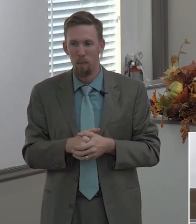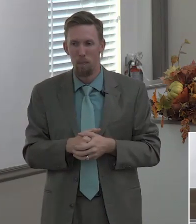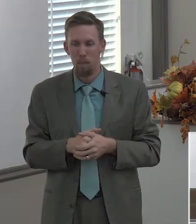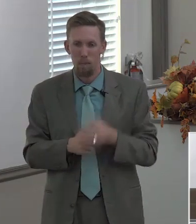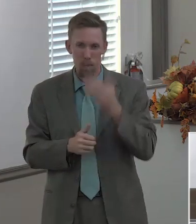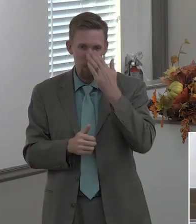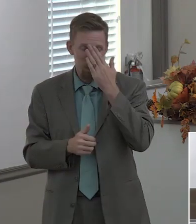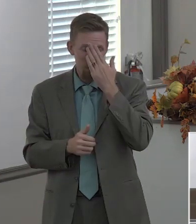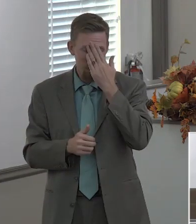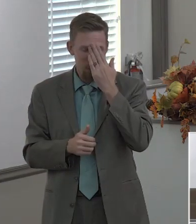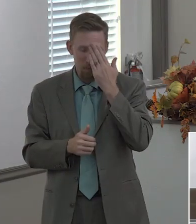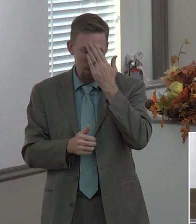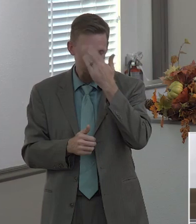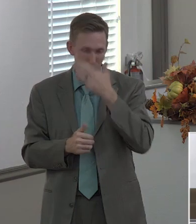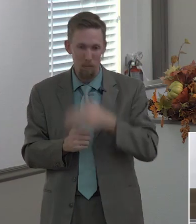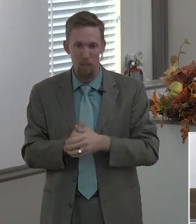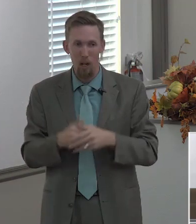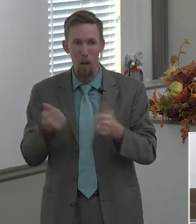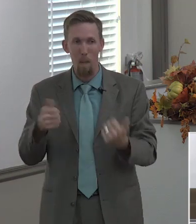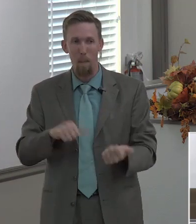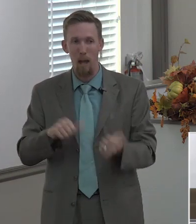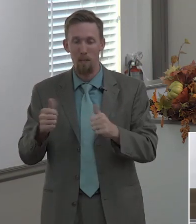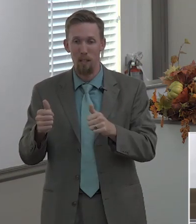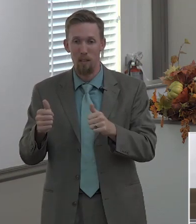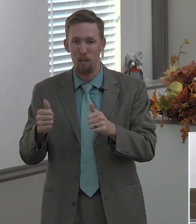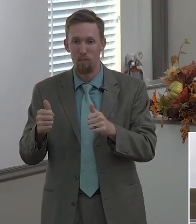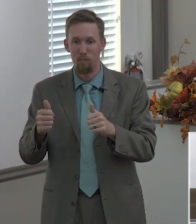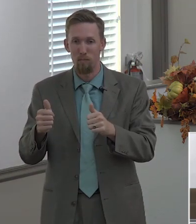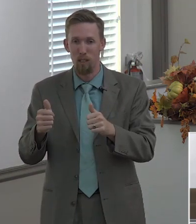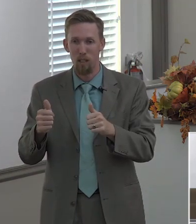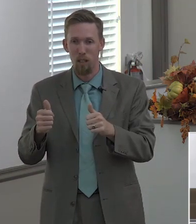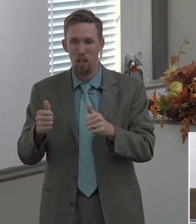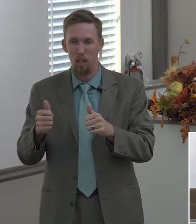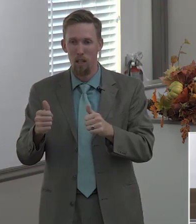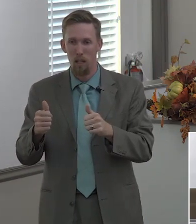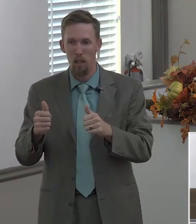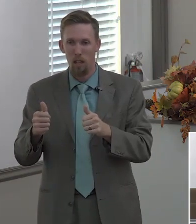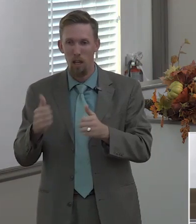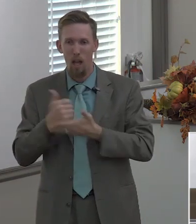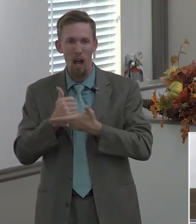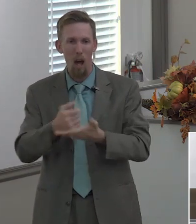baptism is an identification we're gonna have a couple ladies get baptized tonight